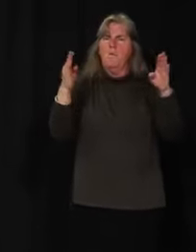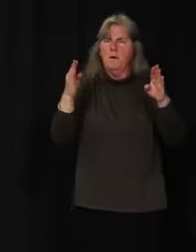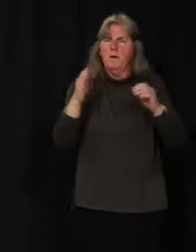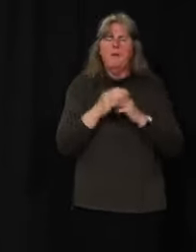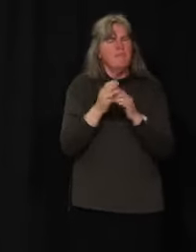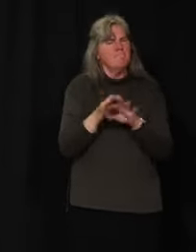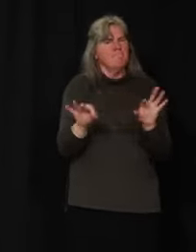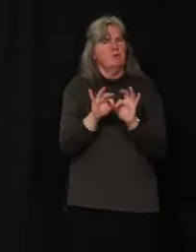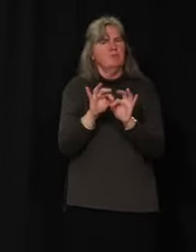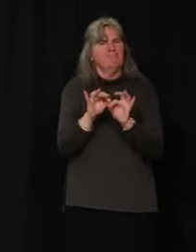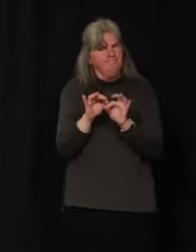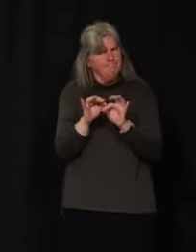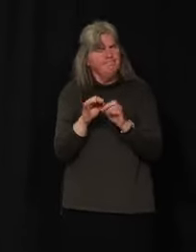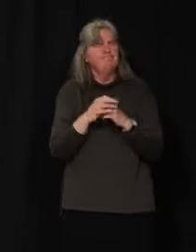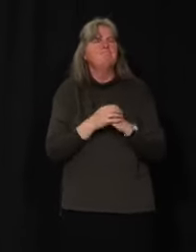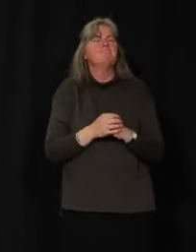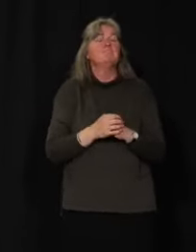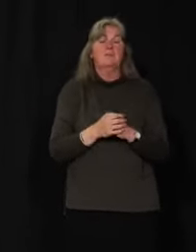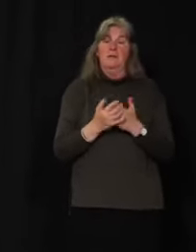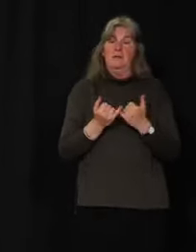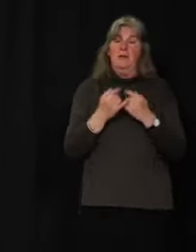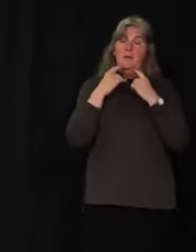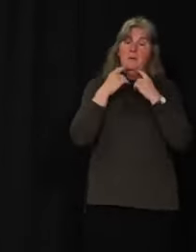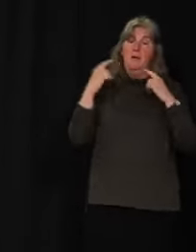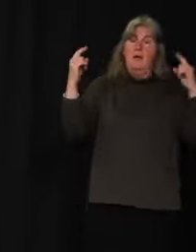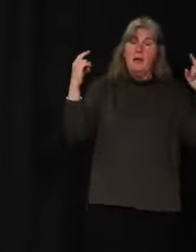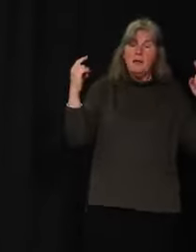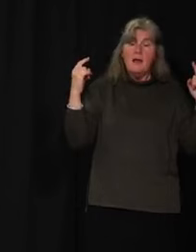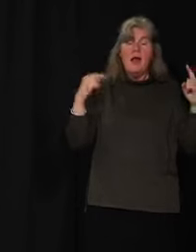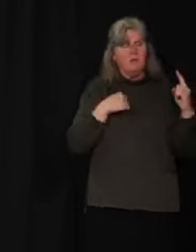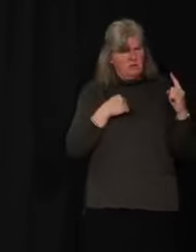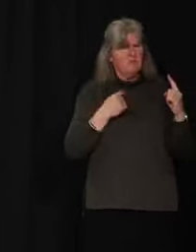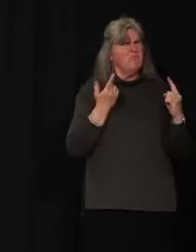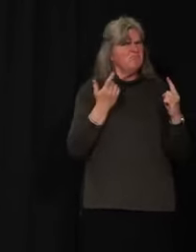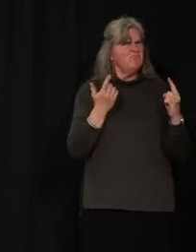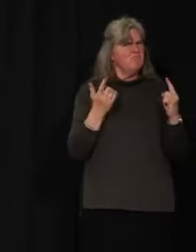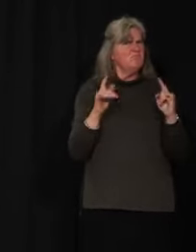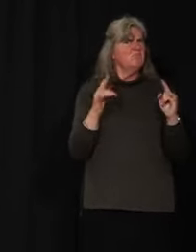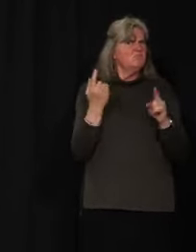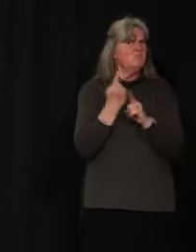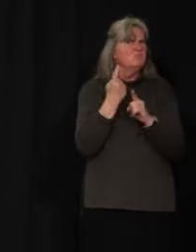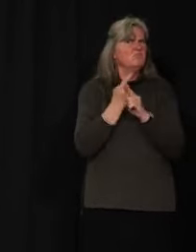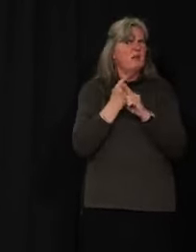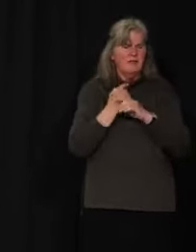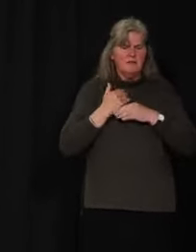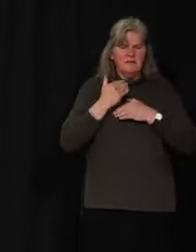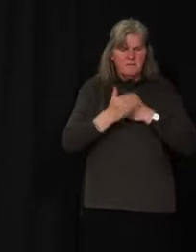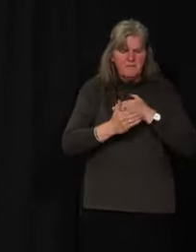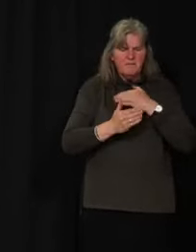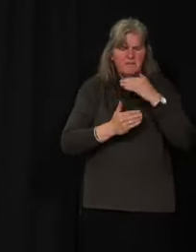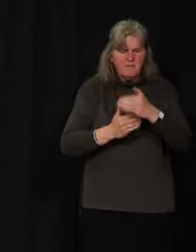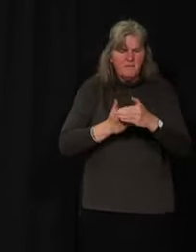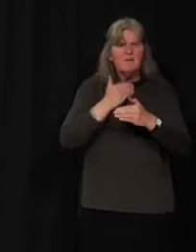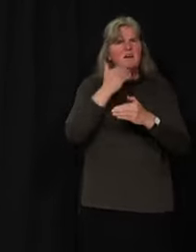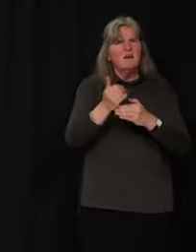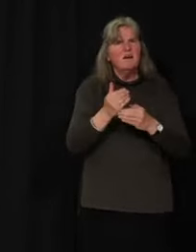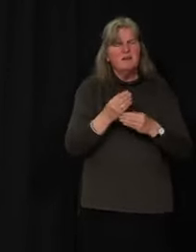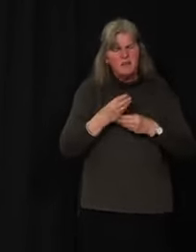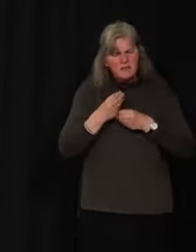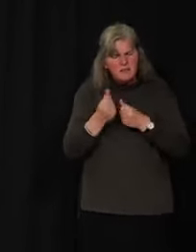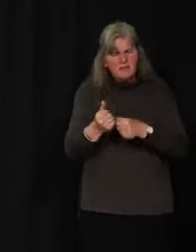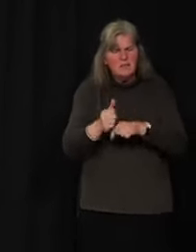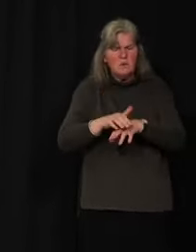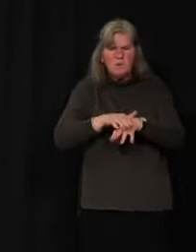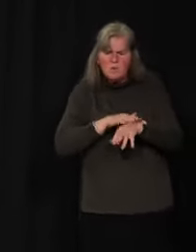Our announcement today fits with our gradual and phased approach to reopening that focuses on protecting our